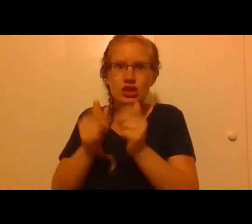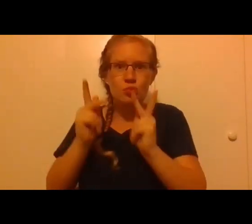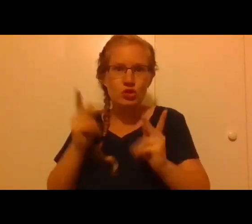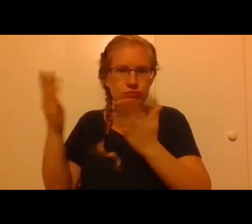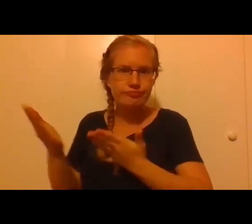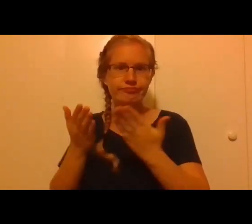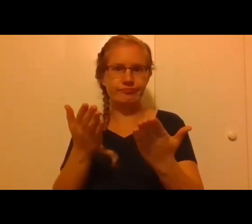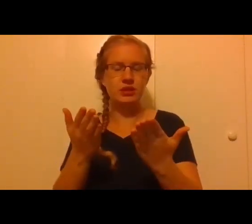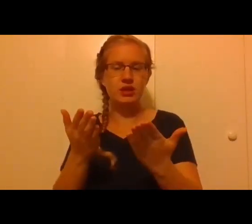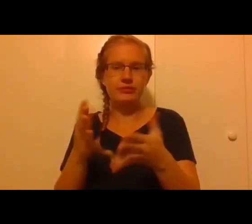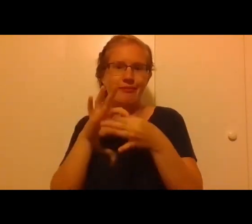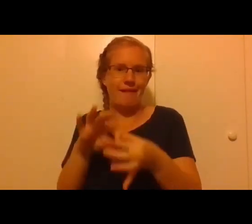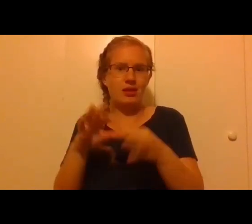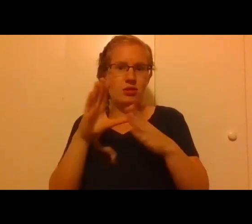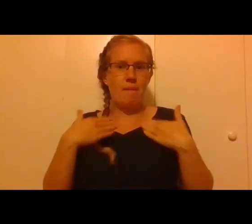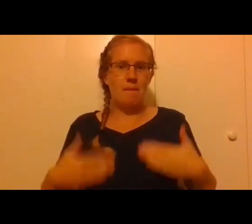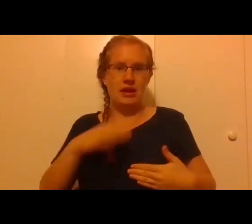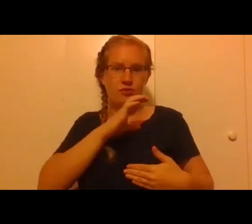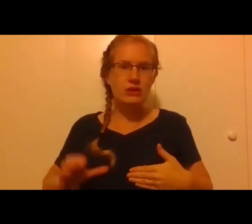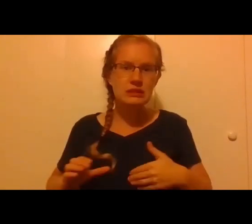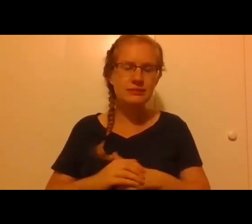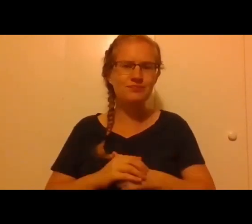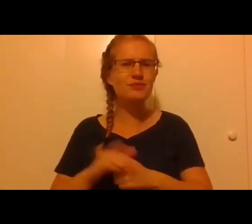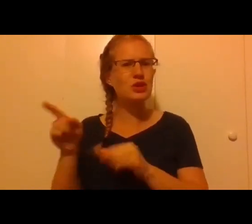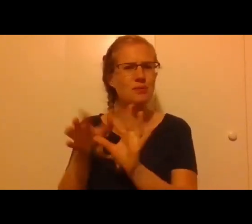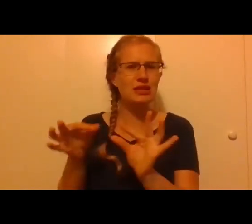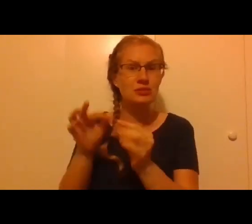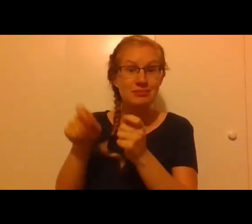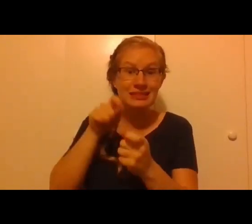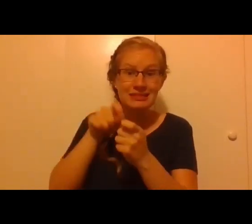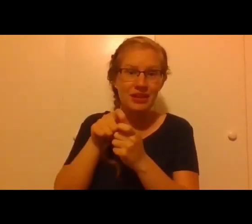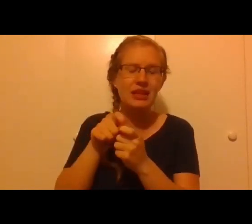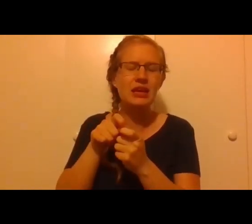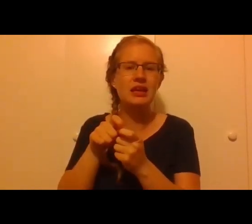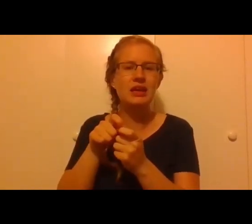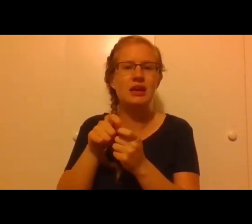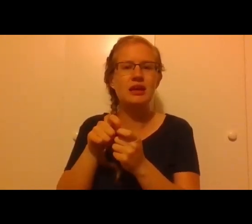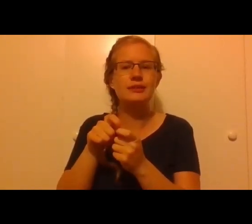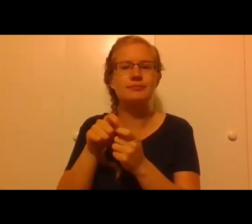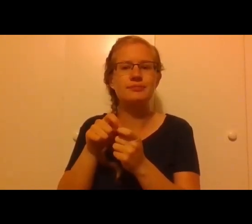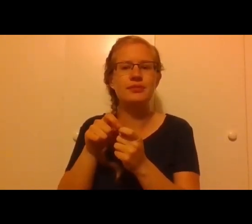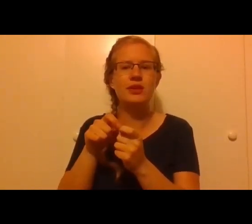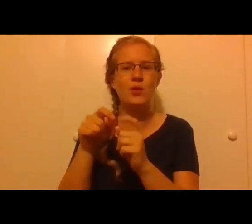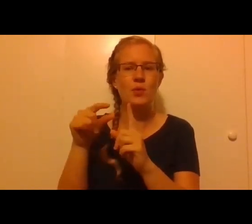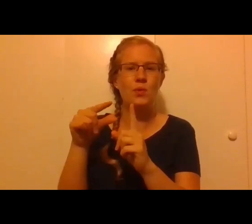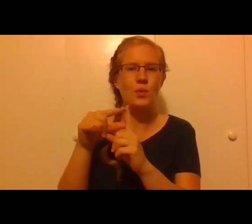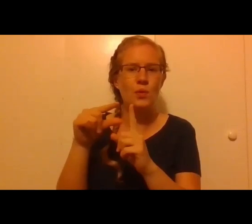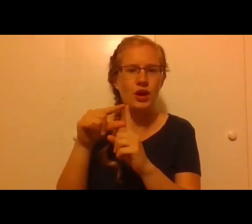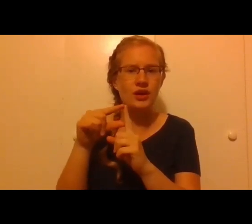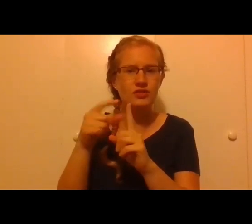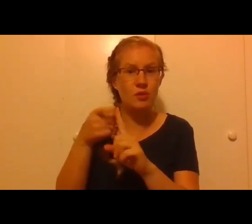with as members of the body of Christ. But you highlighted in particular the words of the words of the U.S.